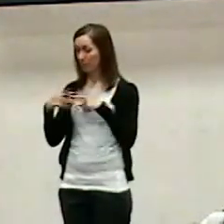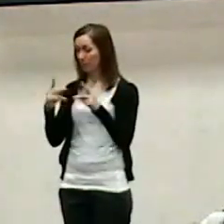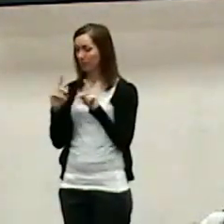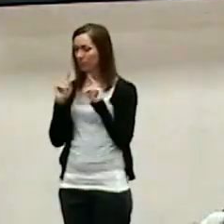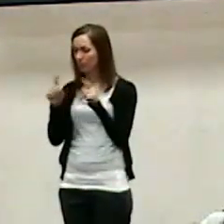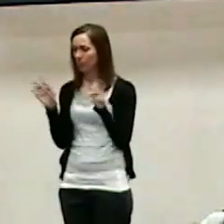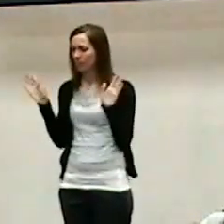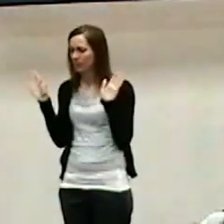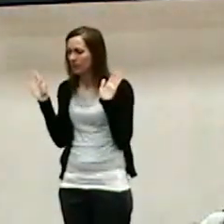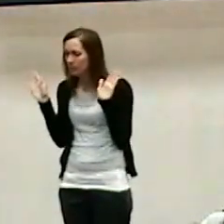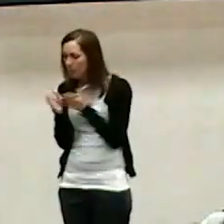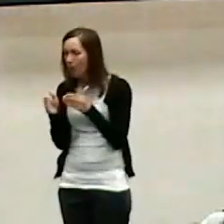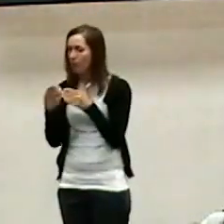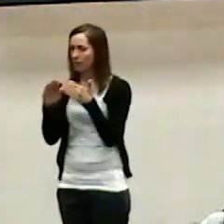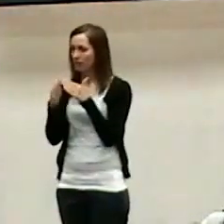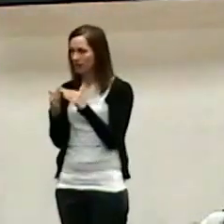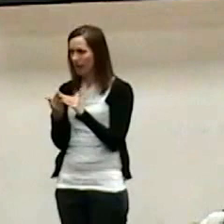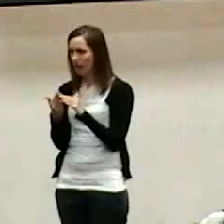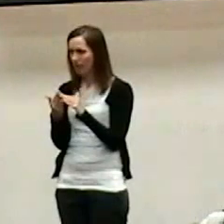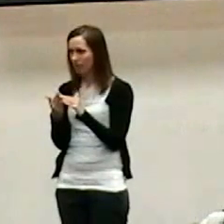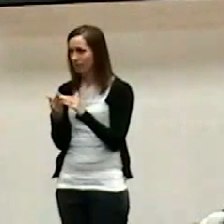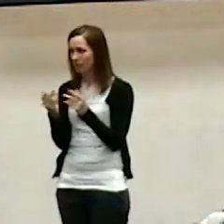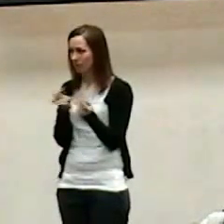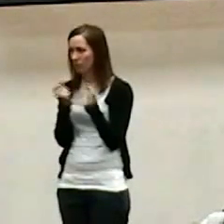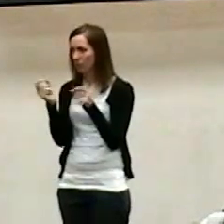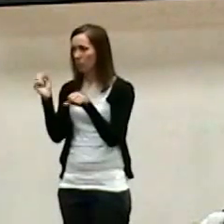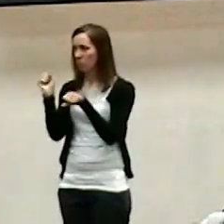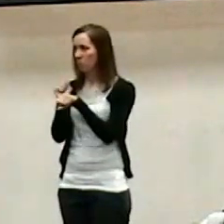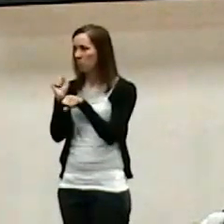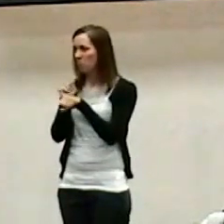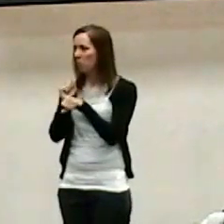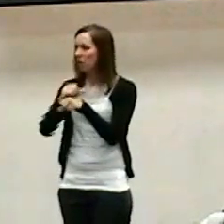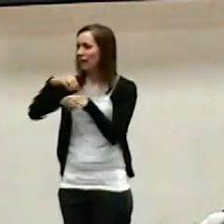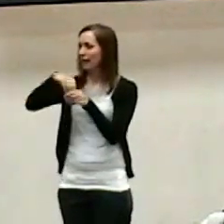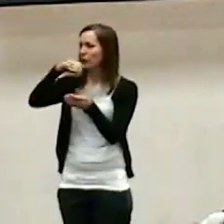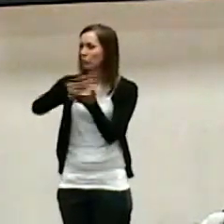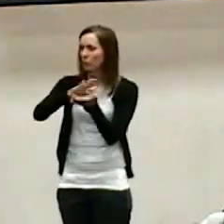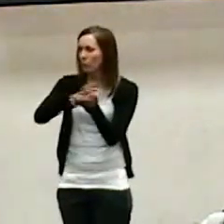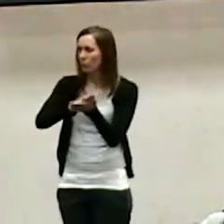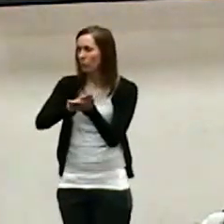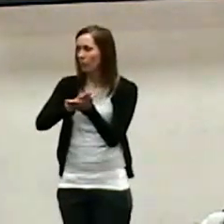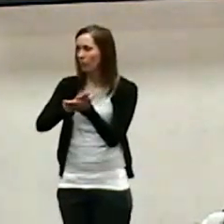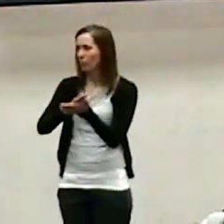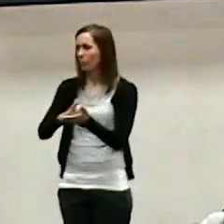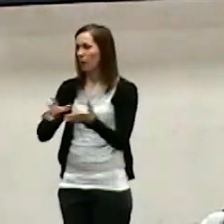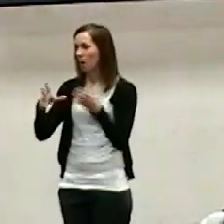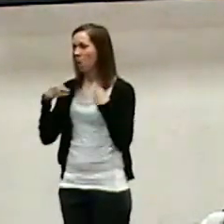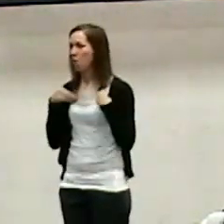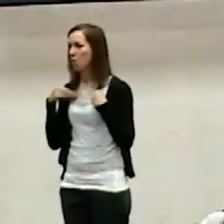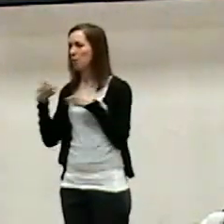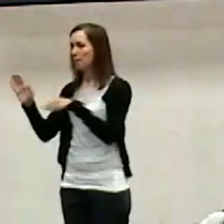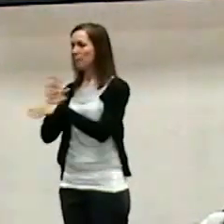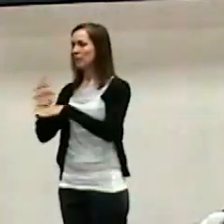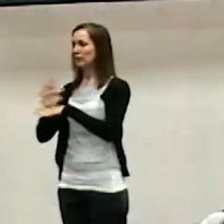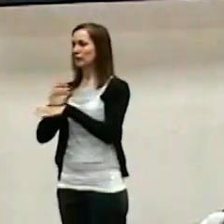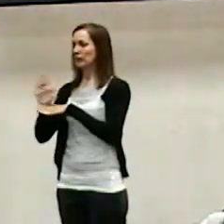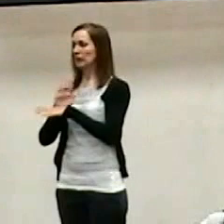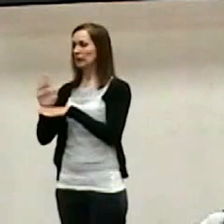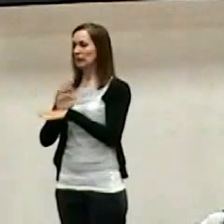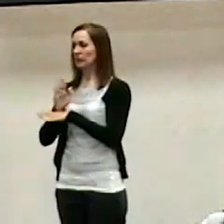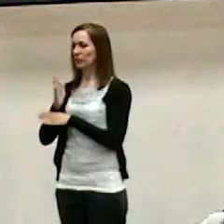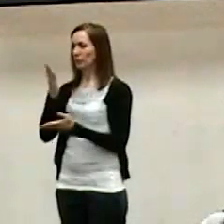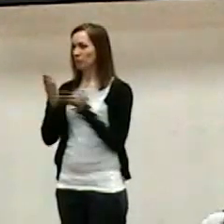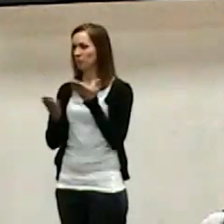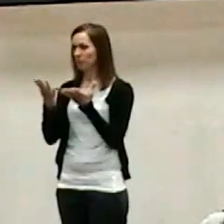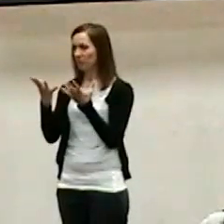smaller community through working through a school or owning a business. Or you might want to do something. Nothing wrong with this. You might want to do something to